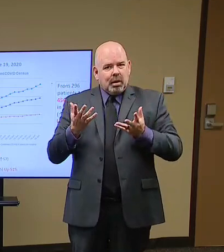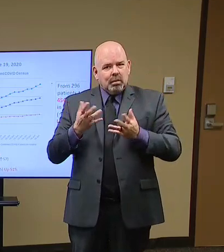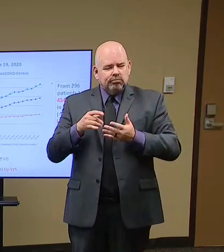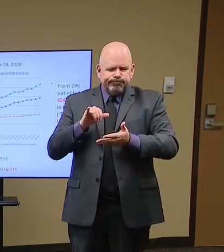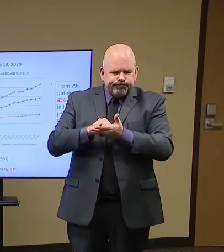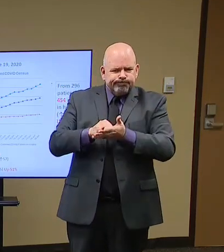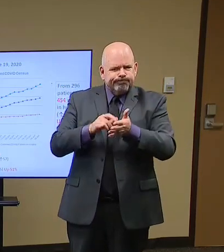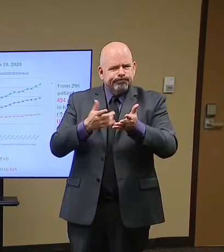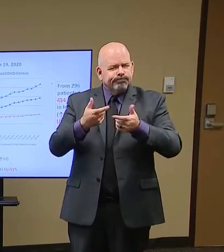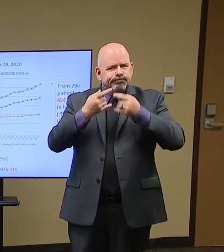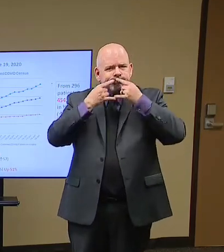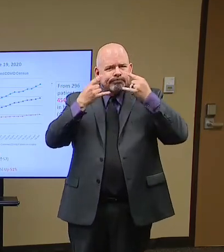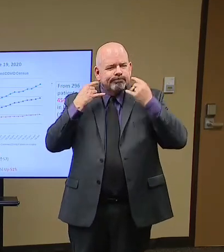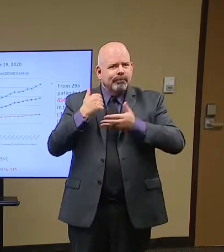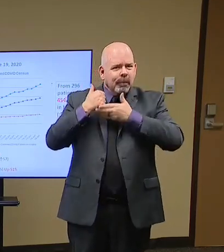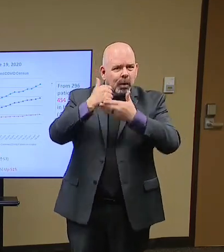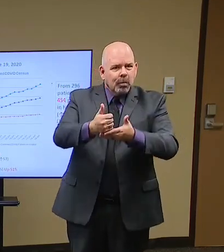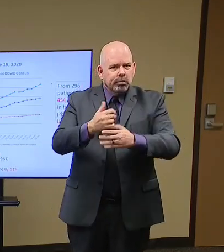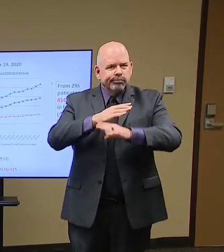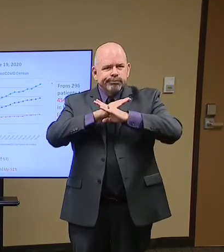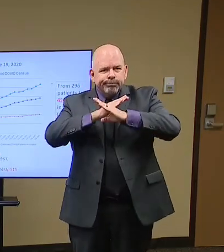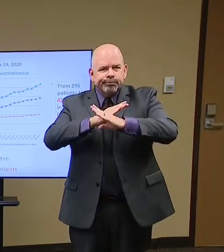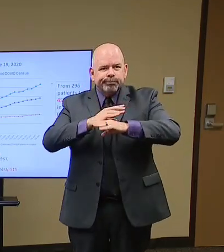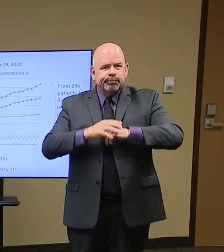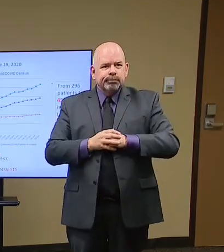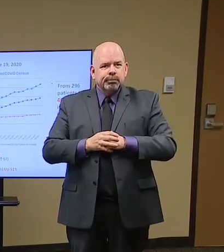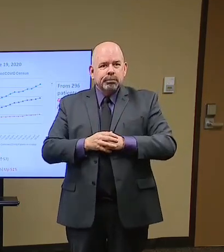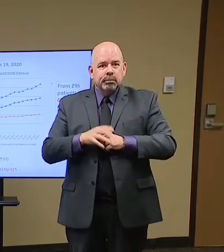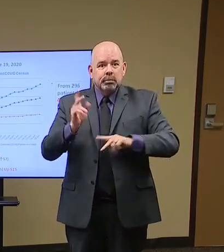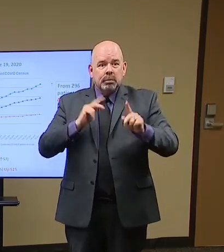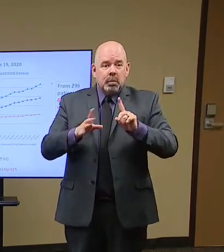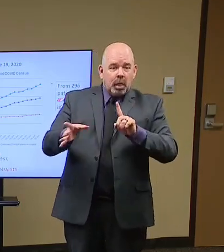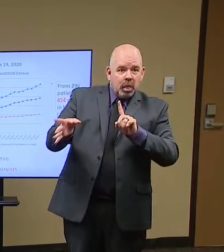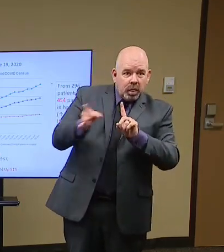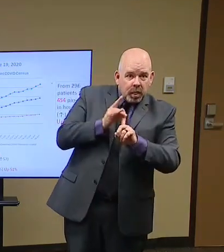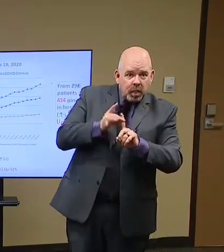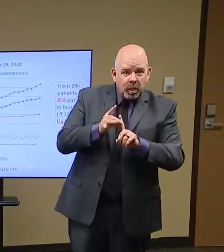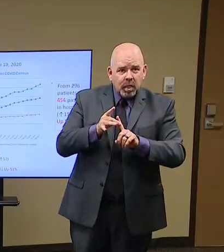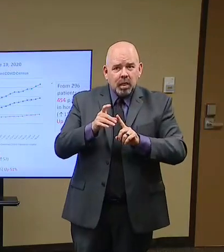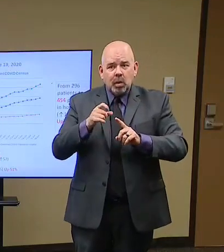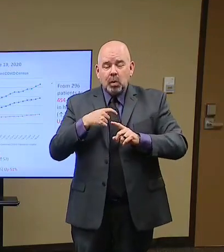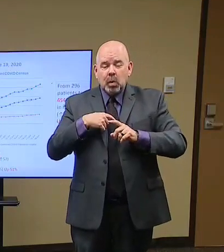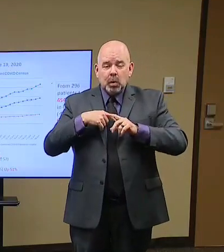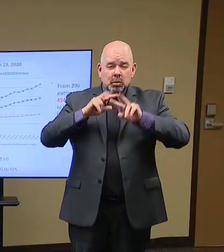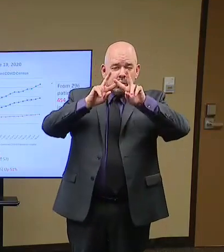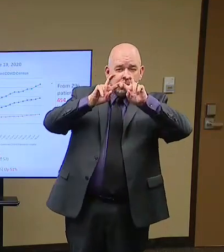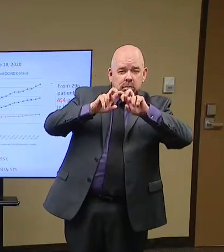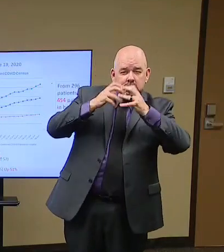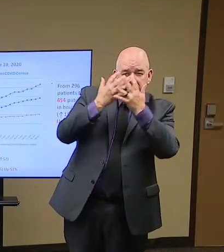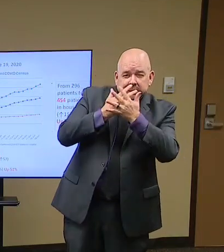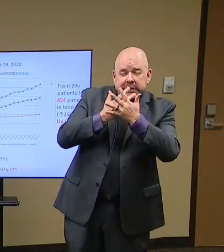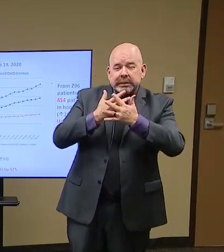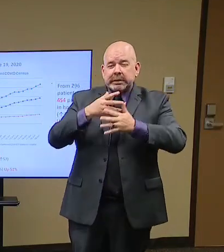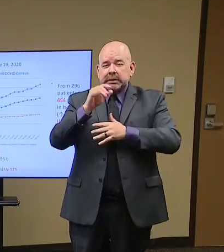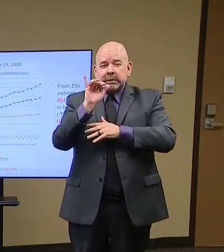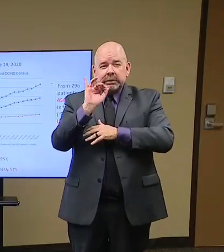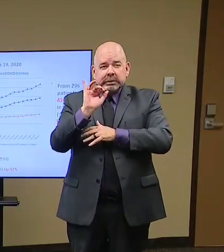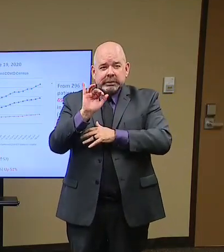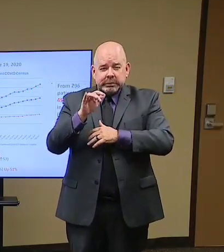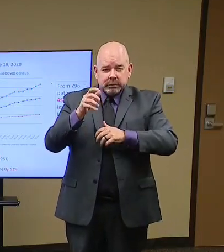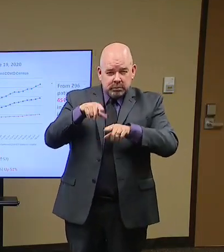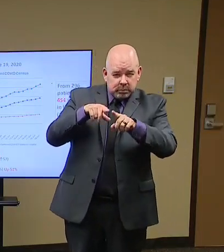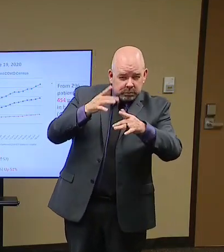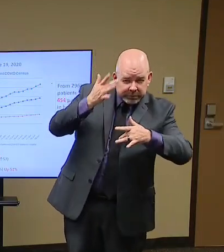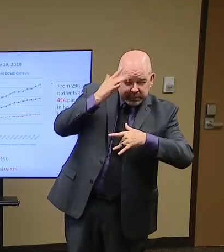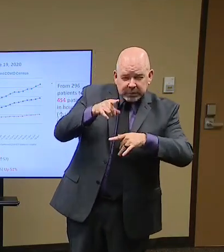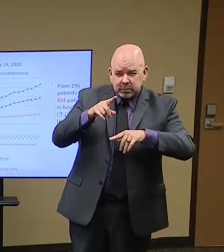test, you know, get subjects, test them, and validate that across several medical schools and put